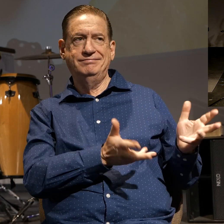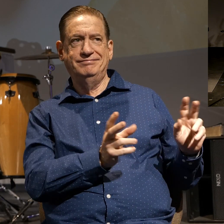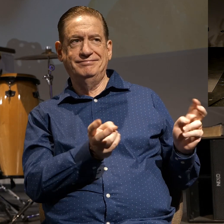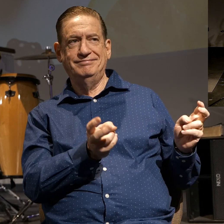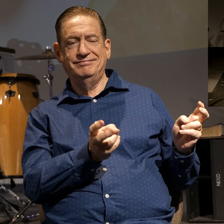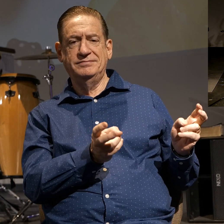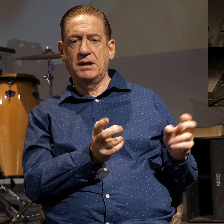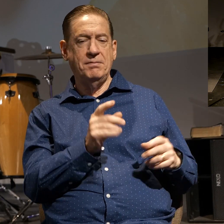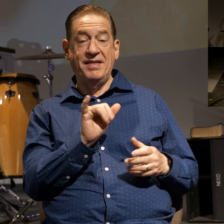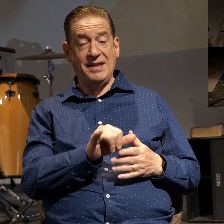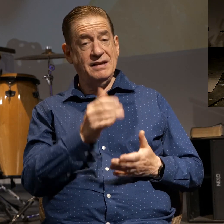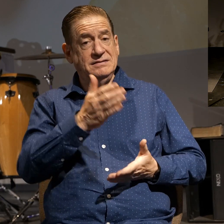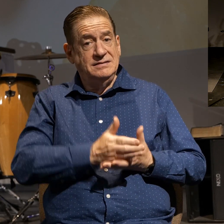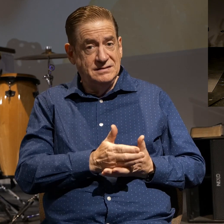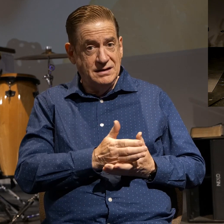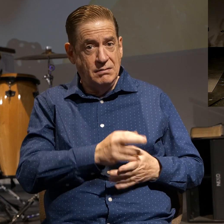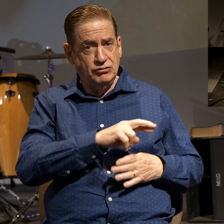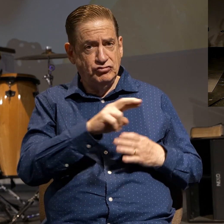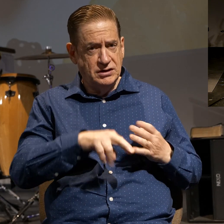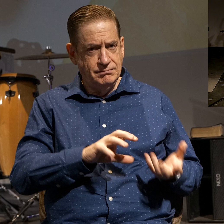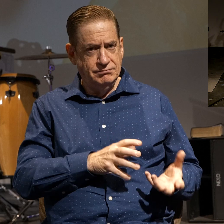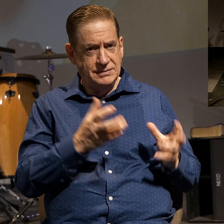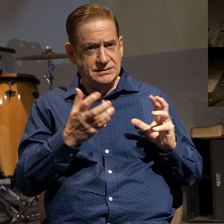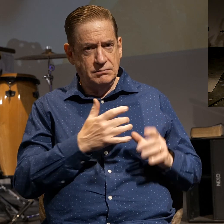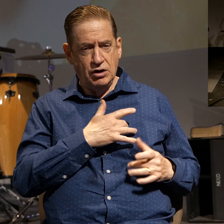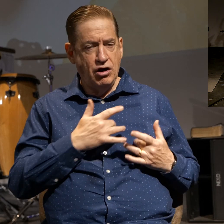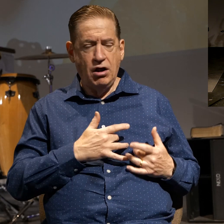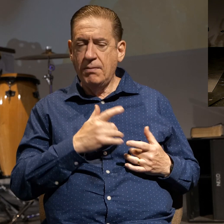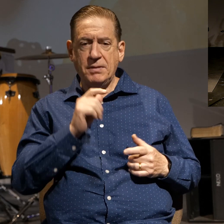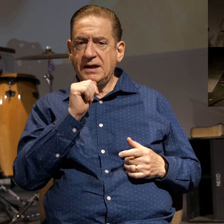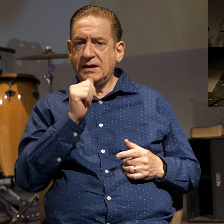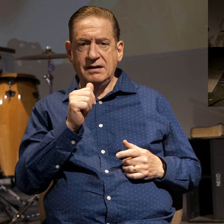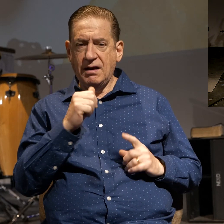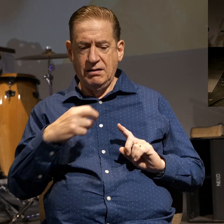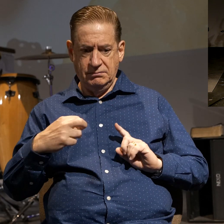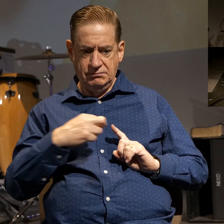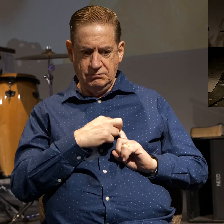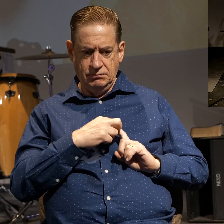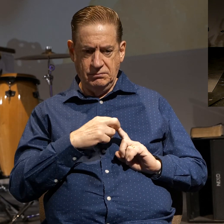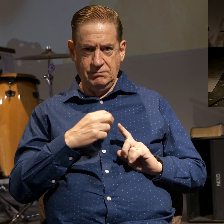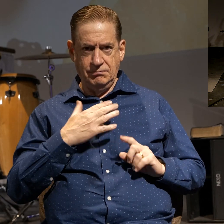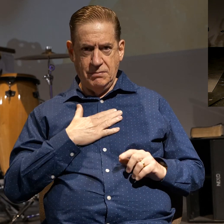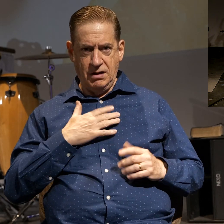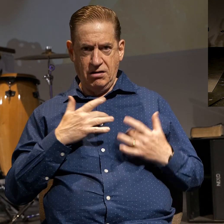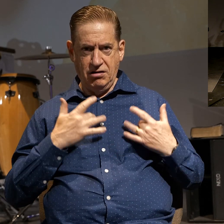That only stops the results of a messed up heart, but it doesn't get at the messed up heart.